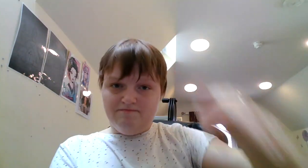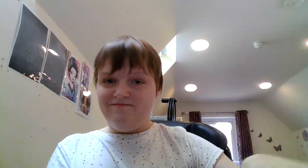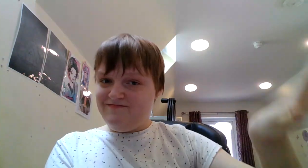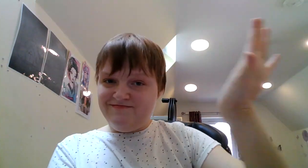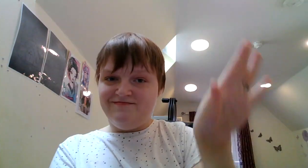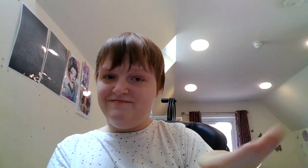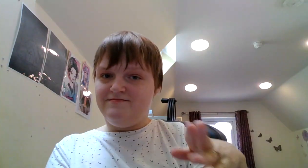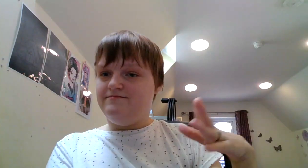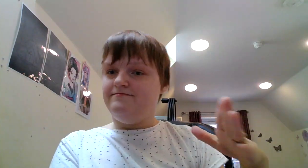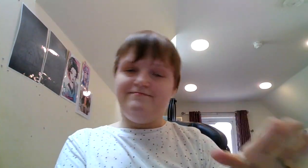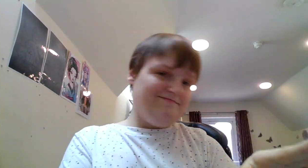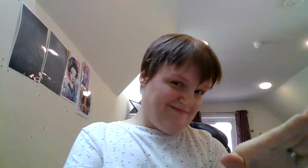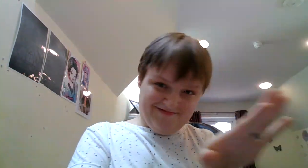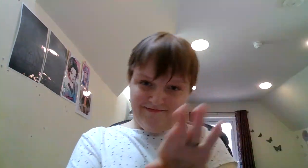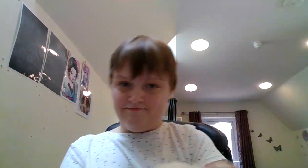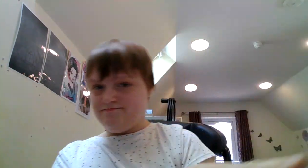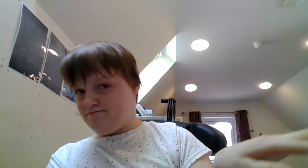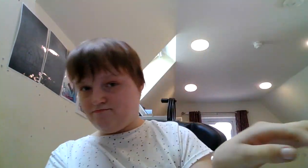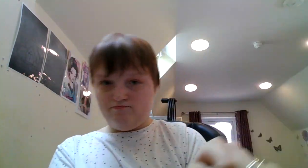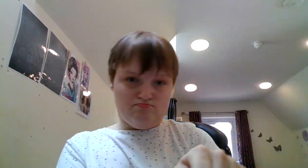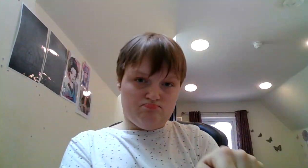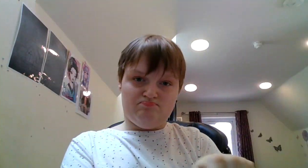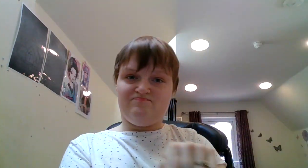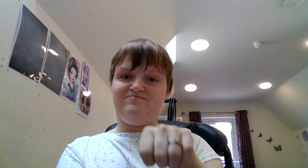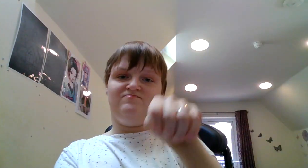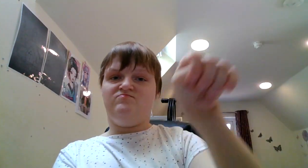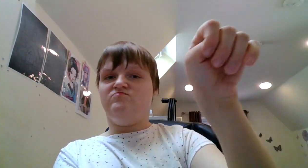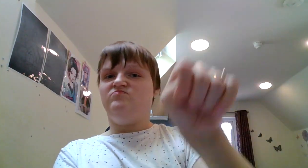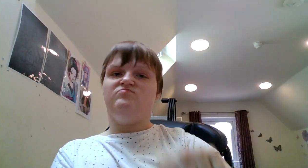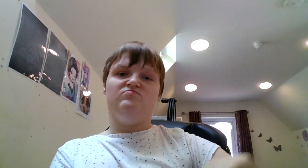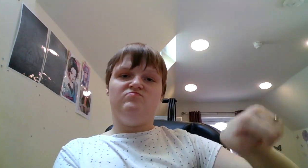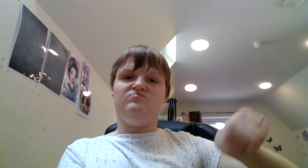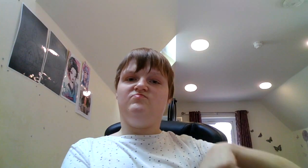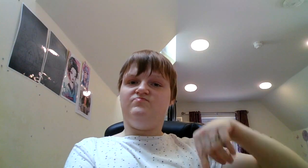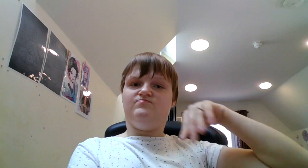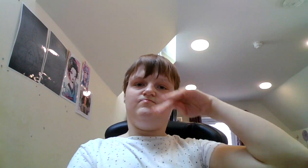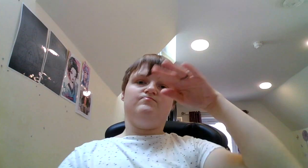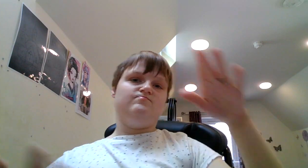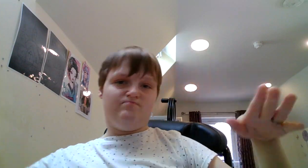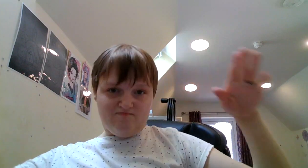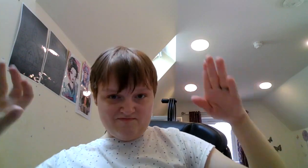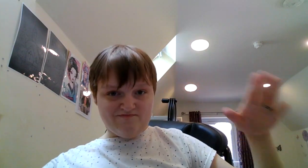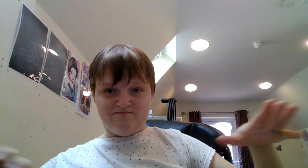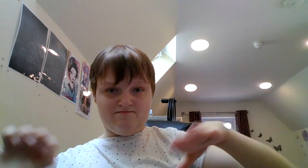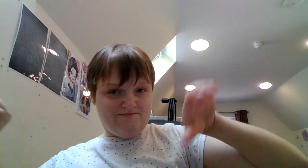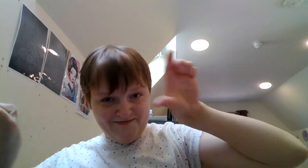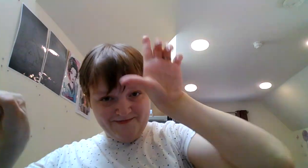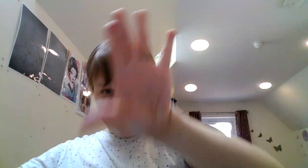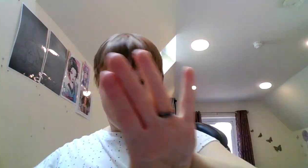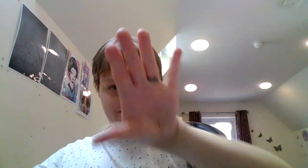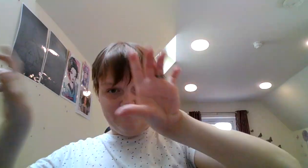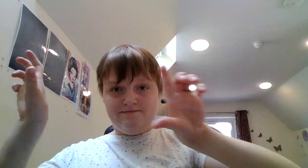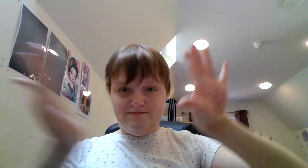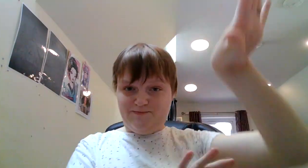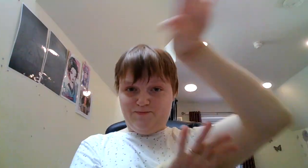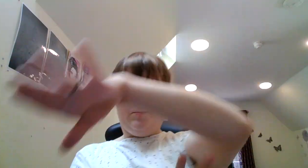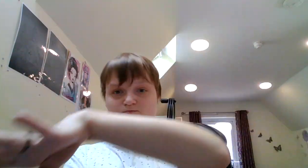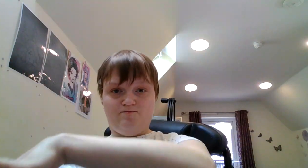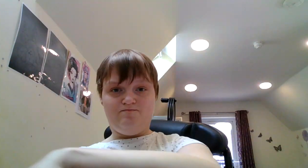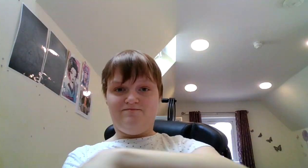no way inferior. Impossible is just a big word thrown around by small men who find it easier to